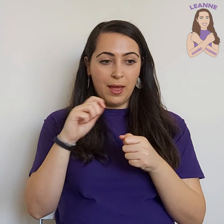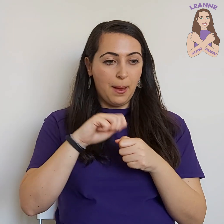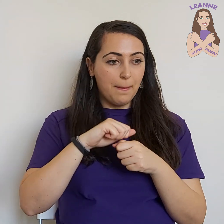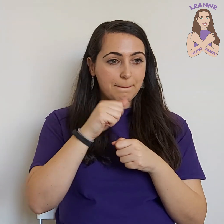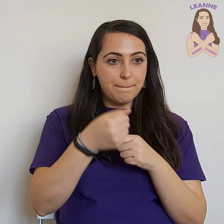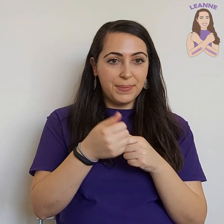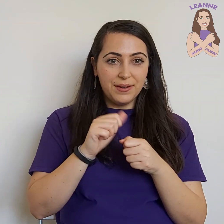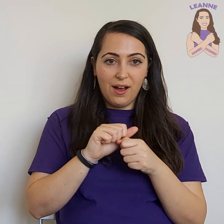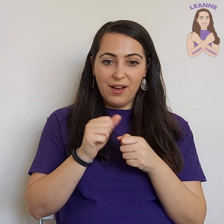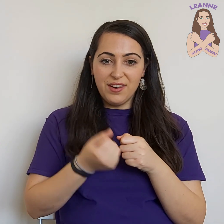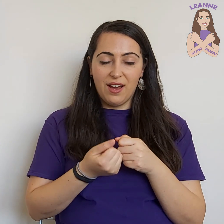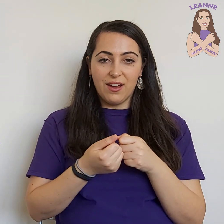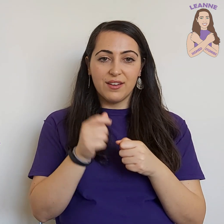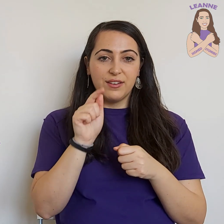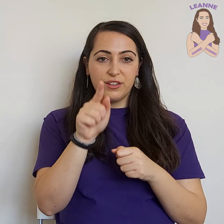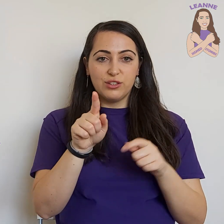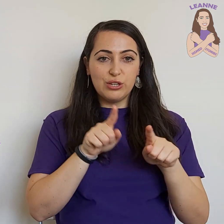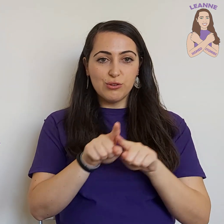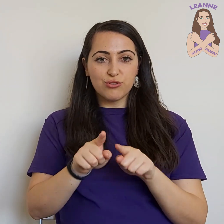Banana. You try.